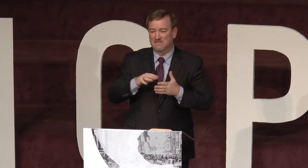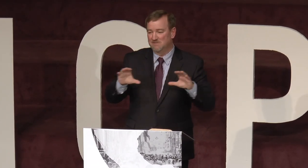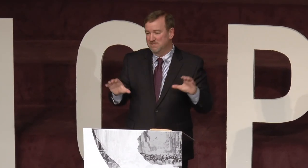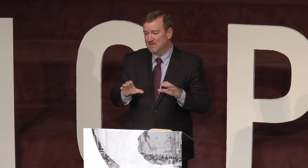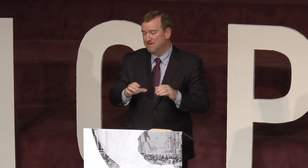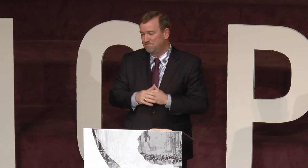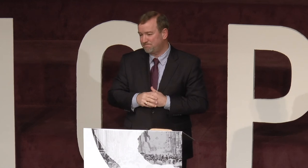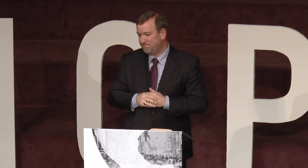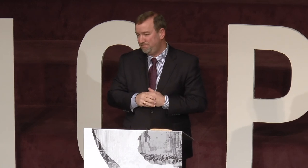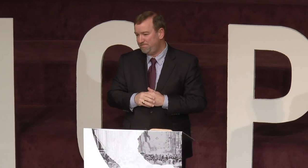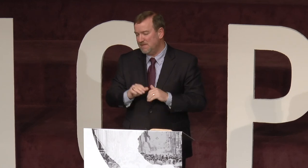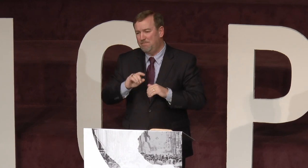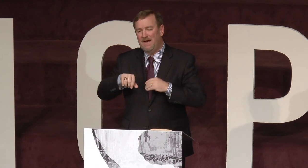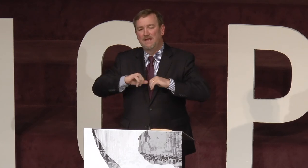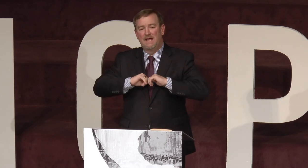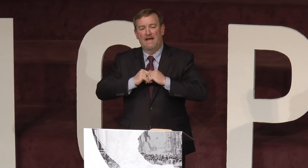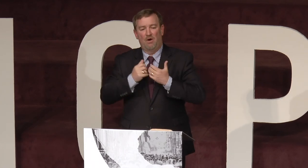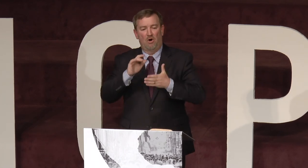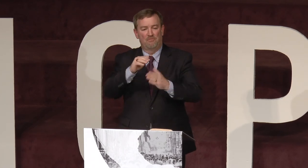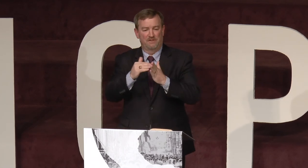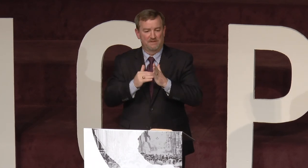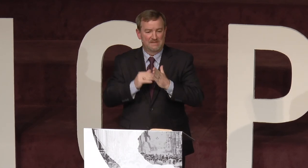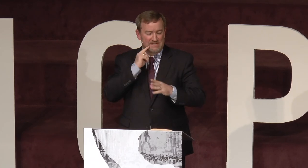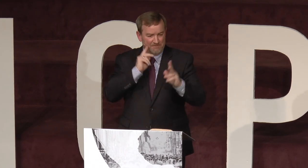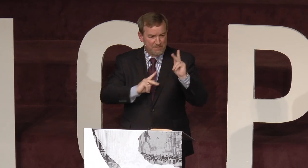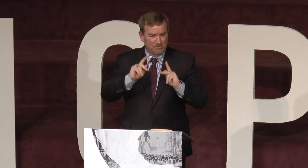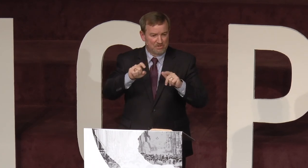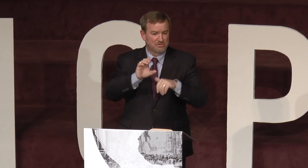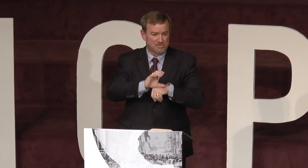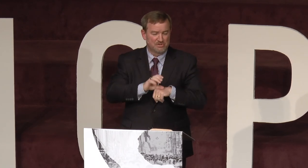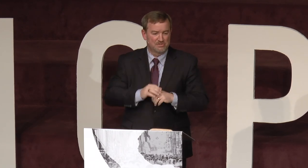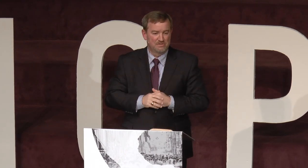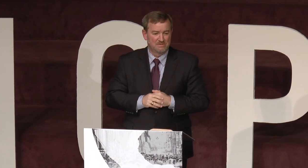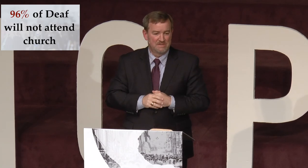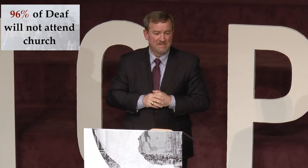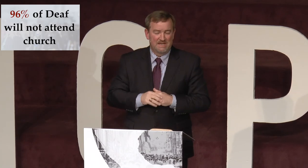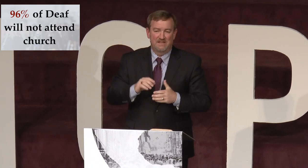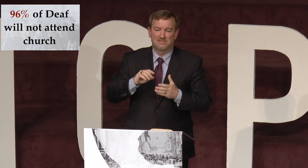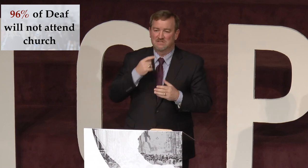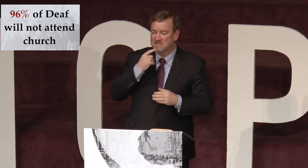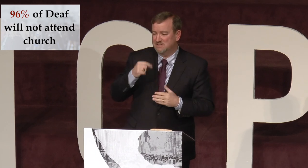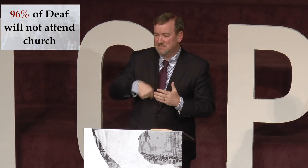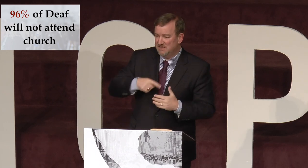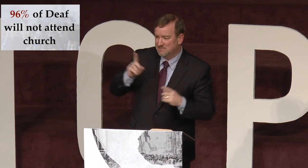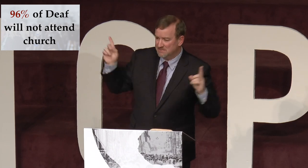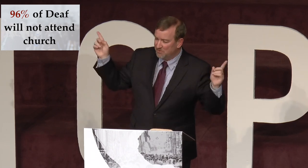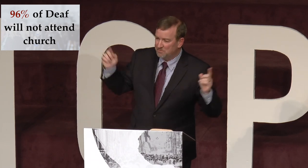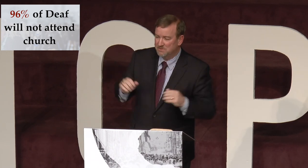that have been done about how often deaf people go to church. And the statistics tell us this. I want to put